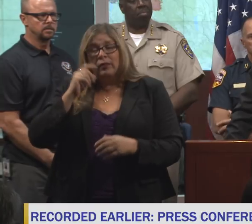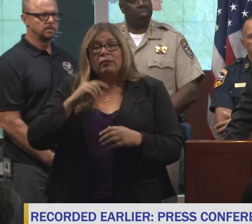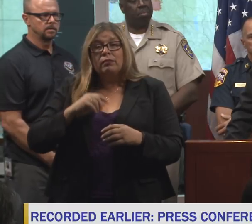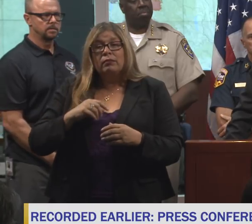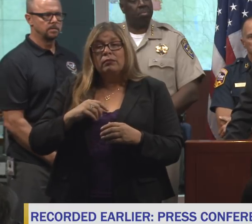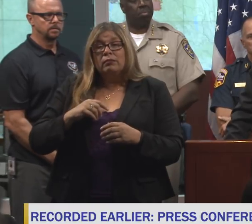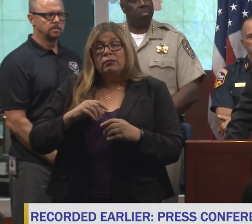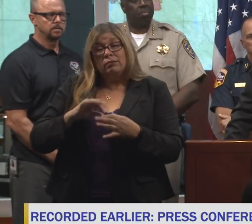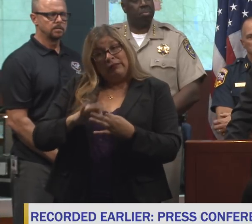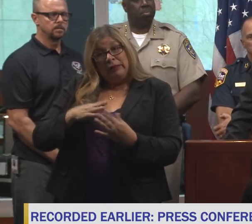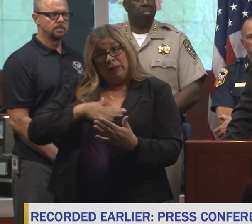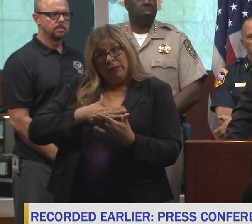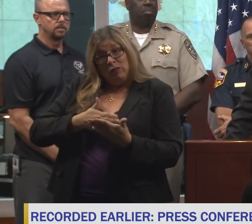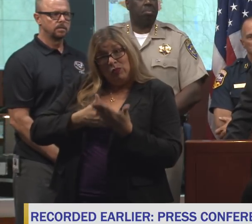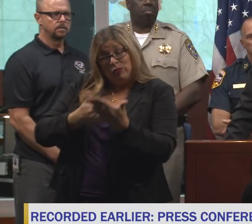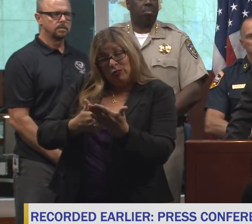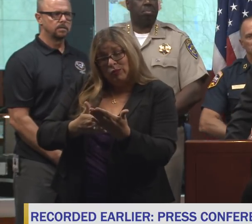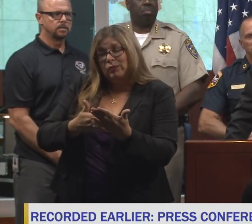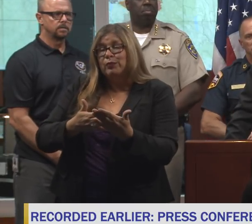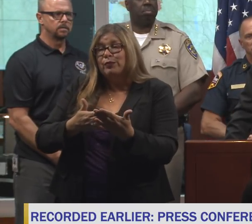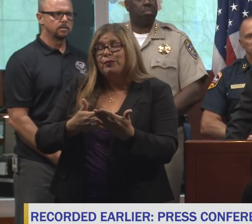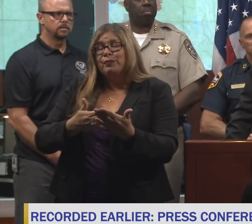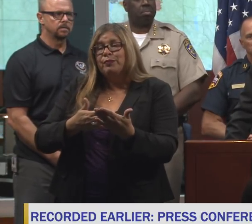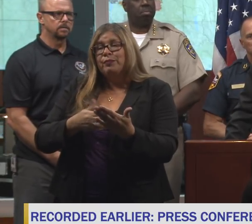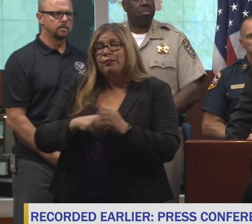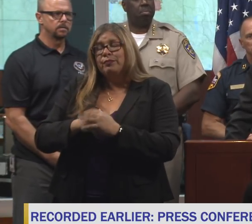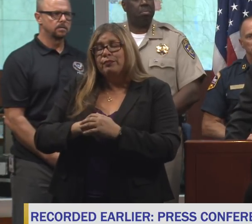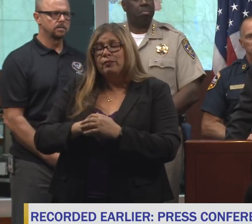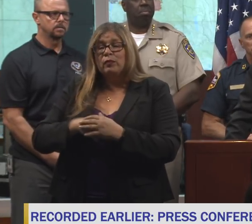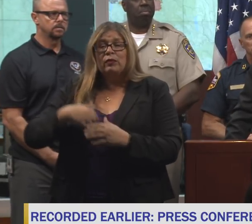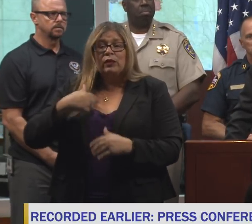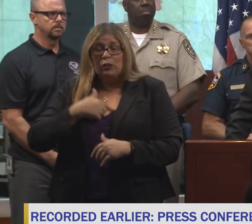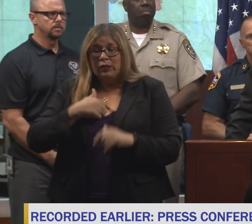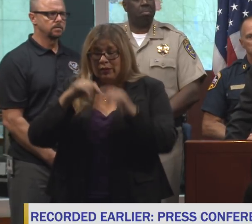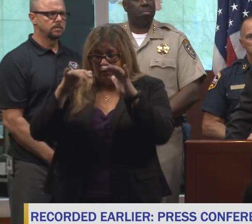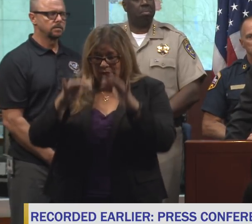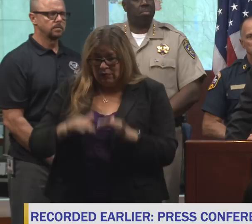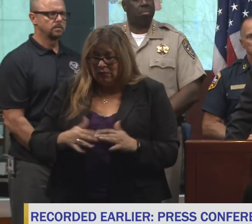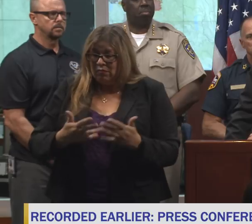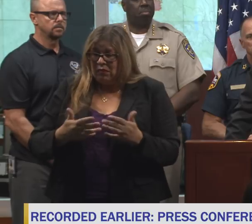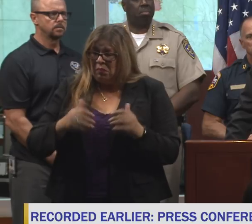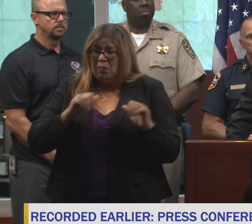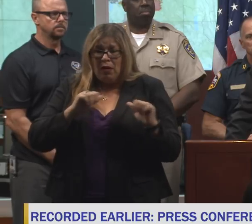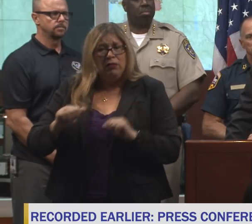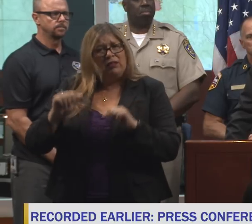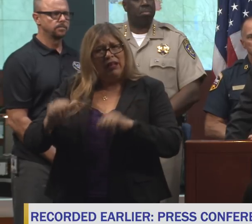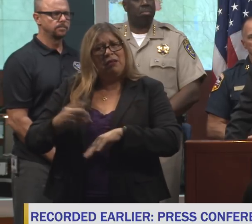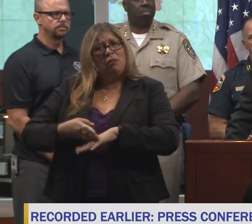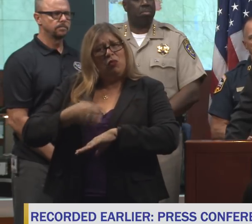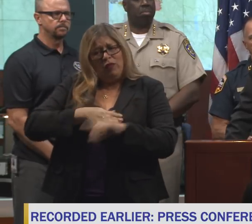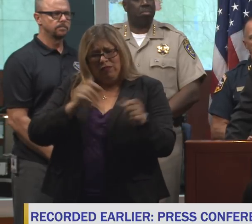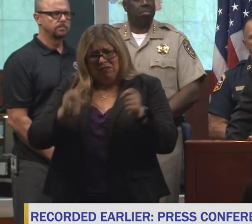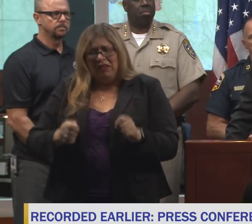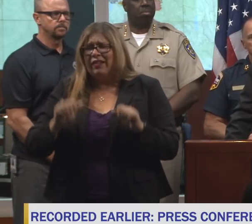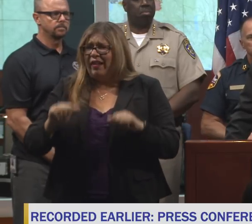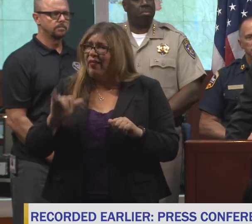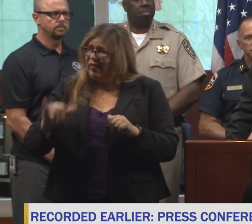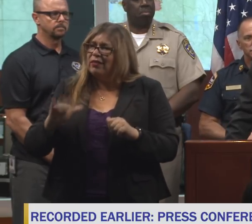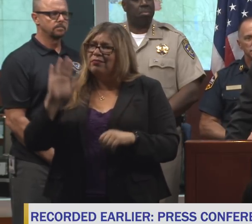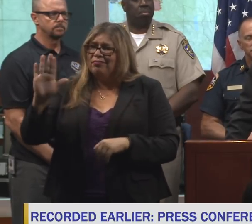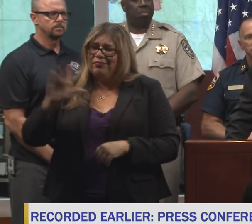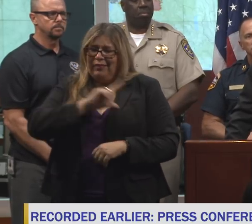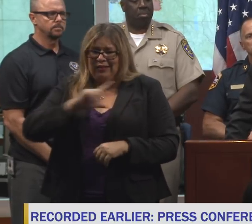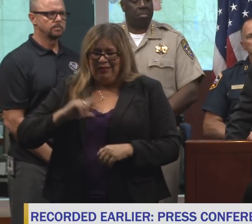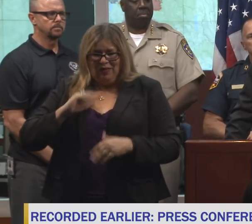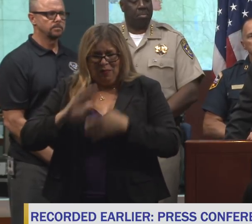we drafted it in a way that there's possibilities for improvement. That's the legislative process. We put